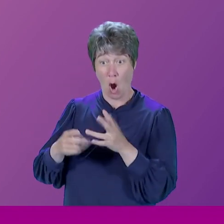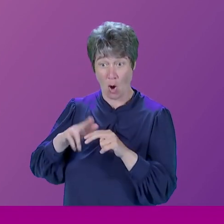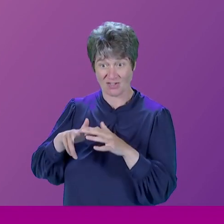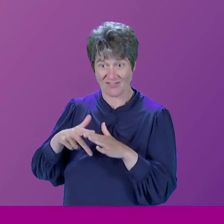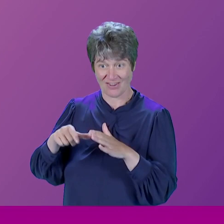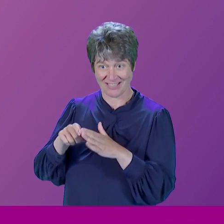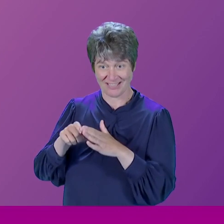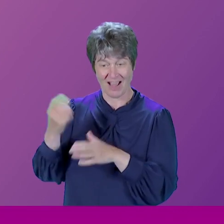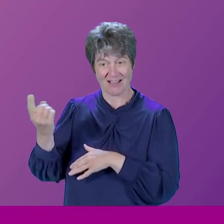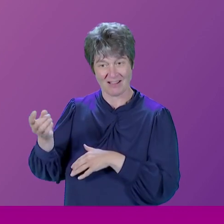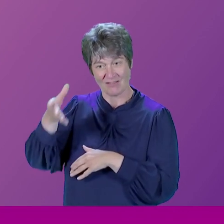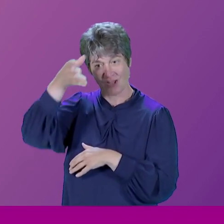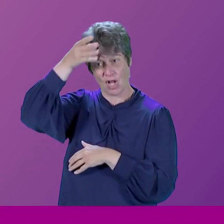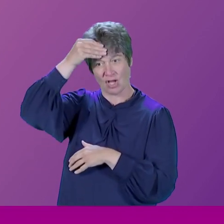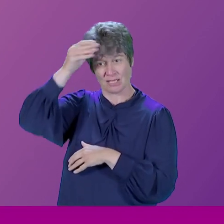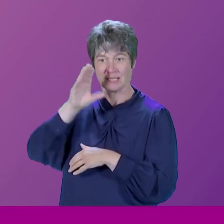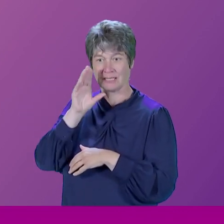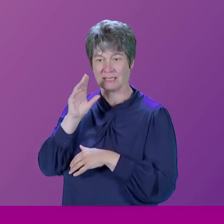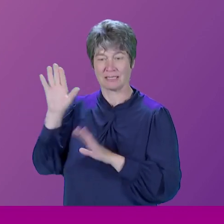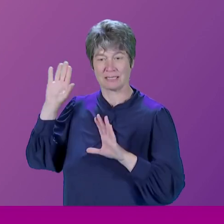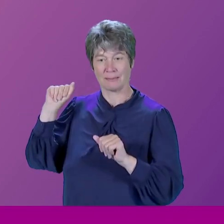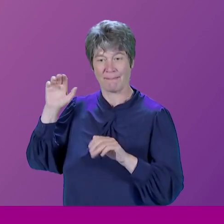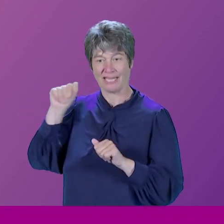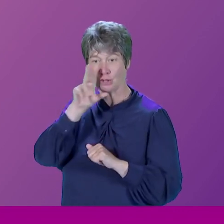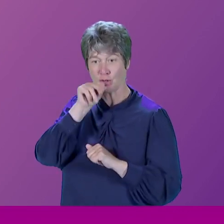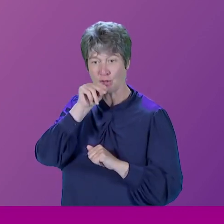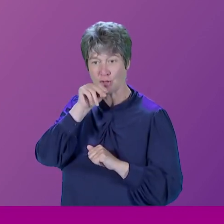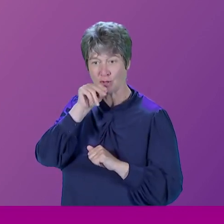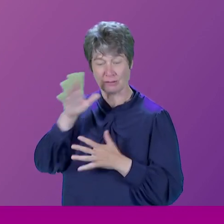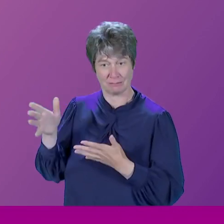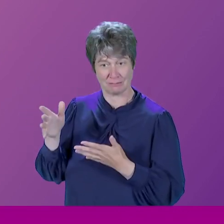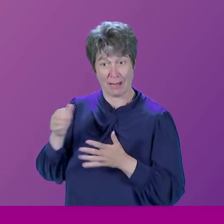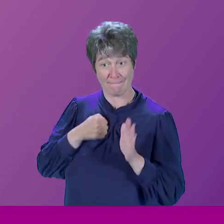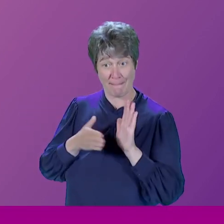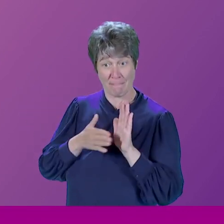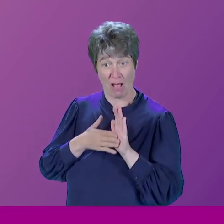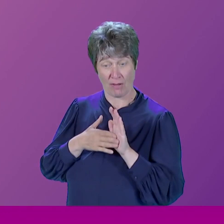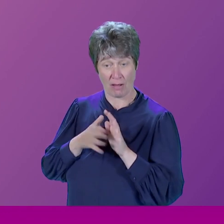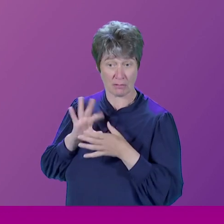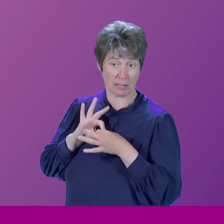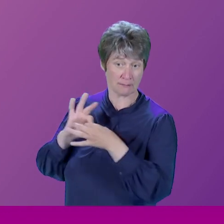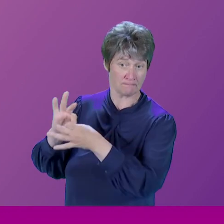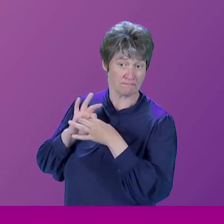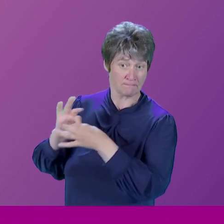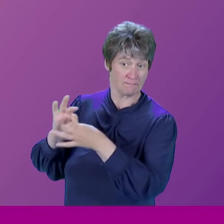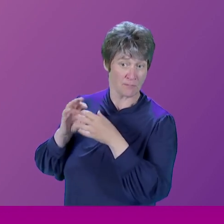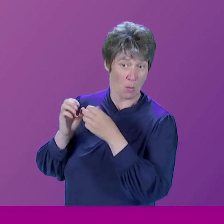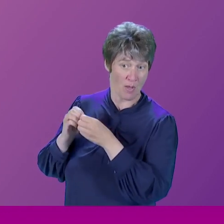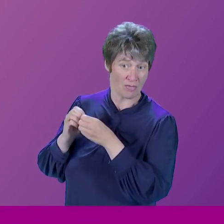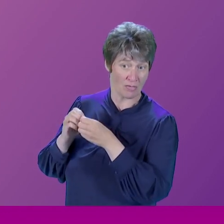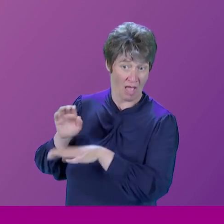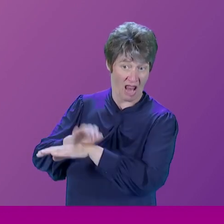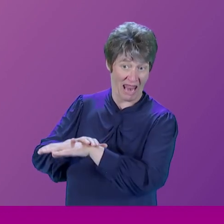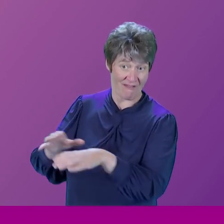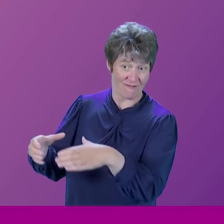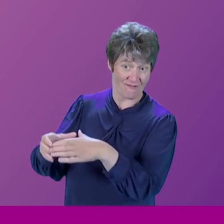so she became very interested in what was going on in Spain. You know, naturally, she sympathized with the left, with the Republic. And